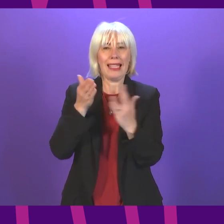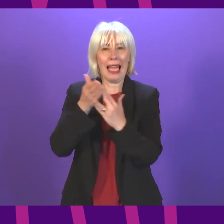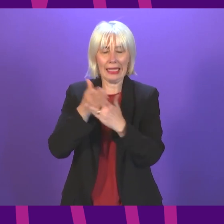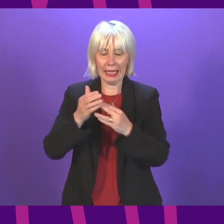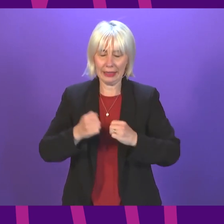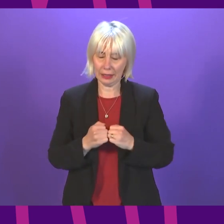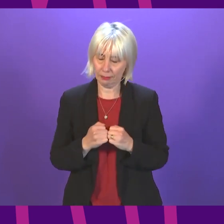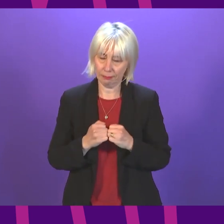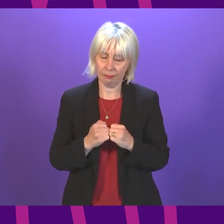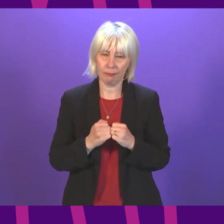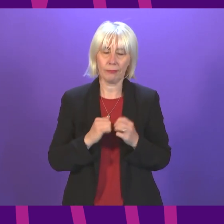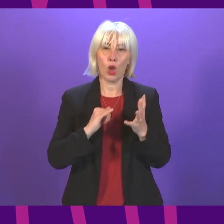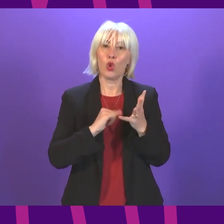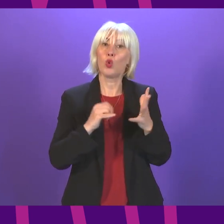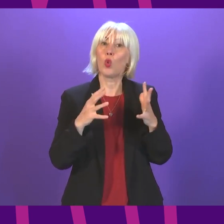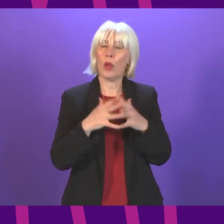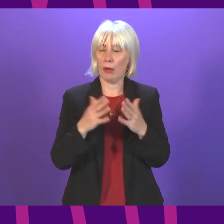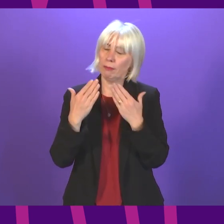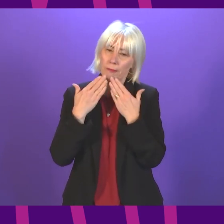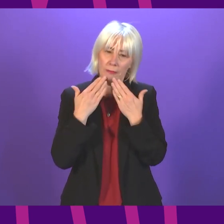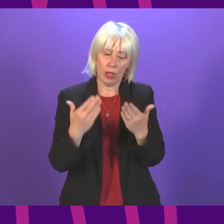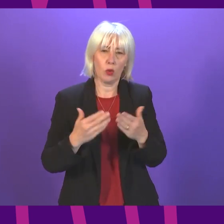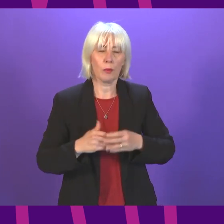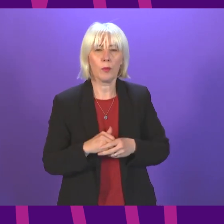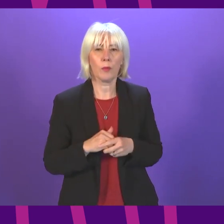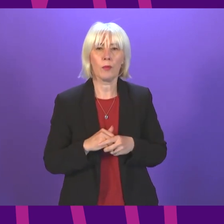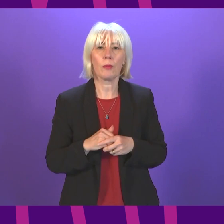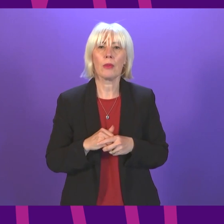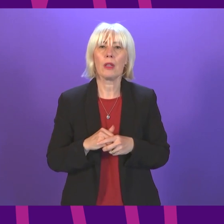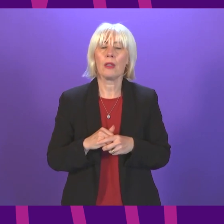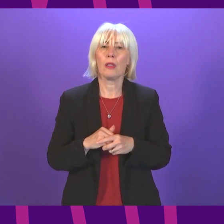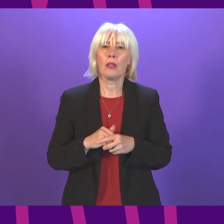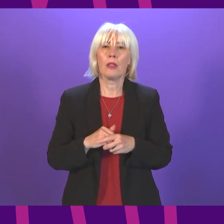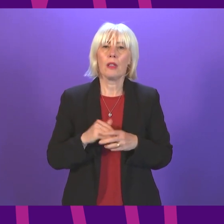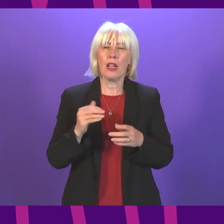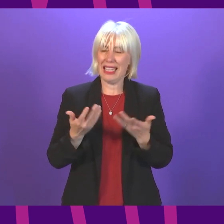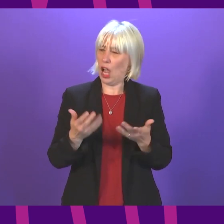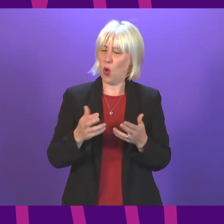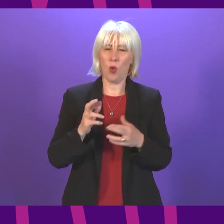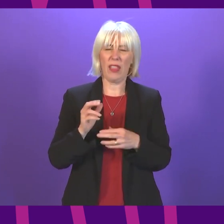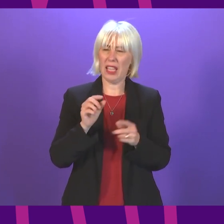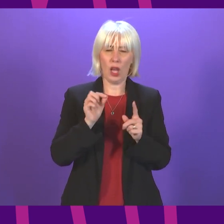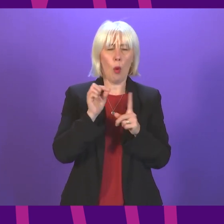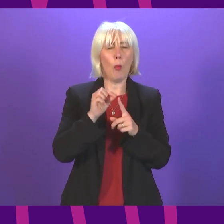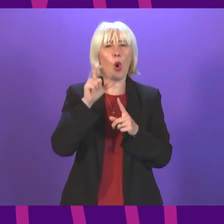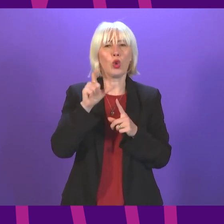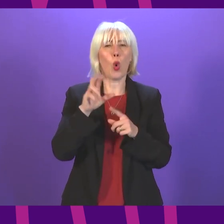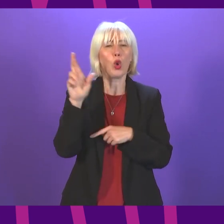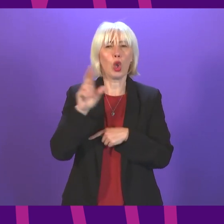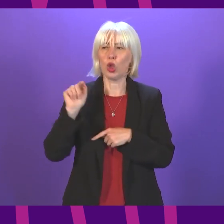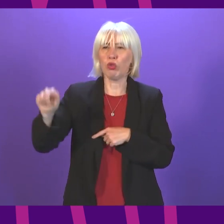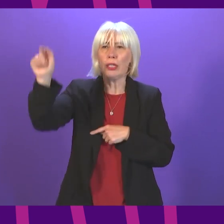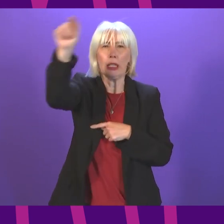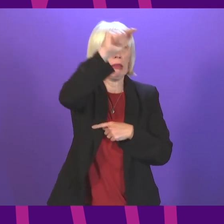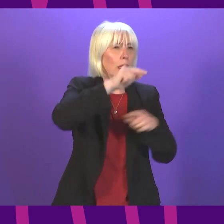Webber. Thank you, President of the We are facing a postcode lottery with patient experience in terms of